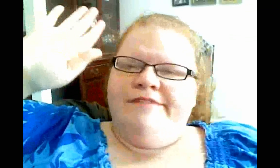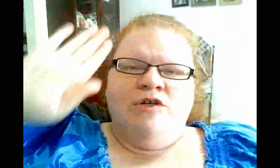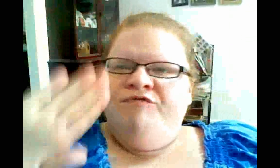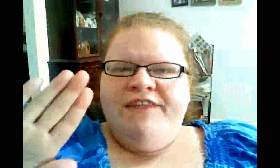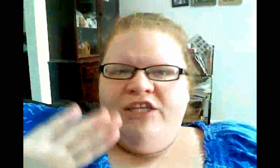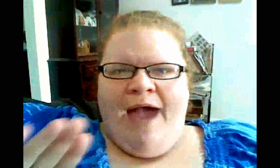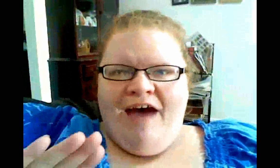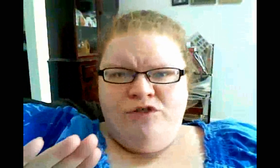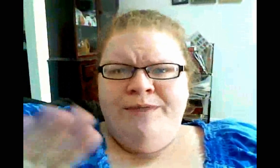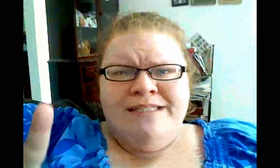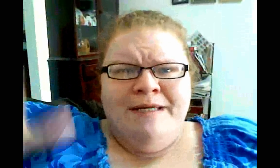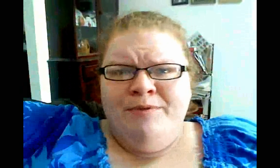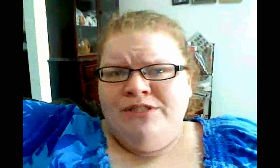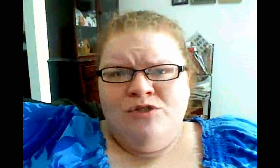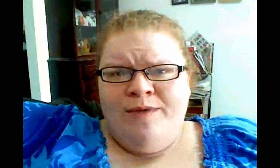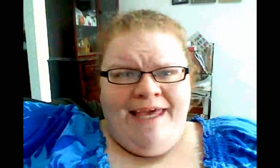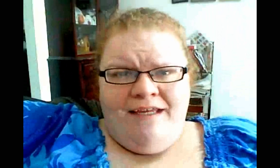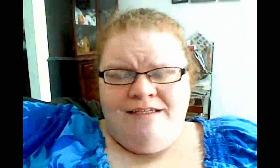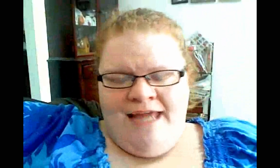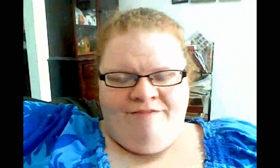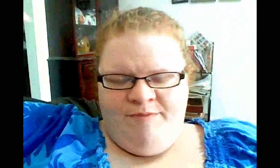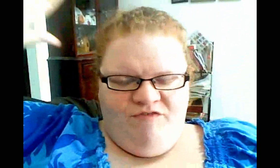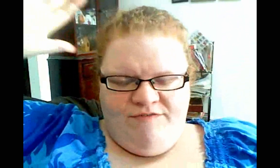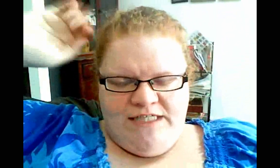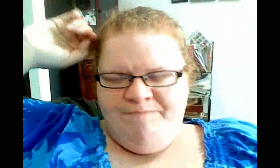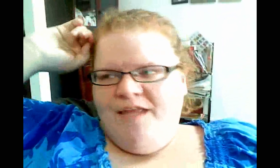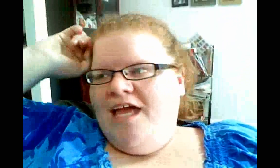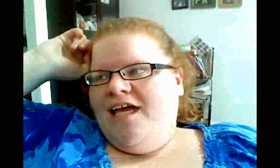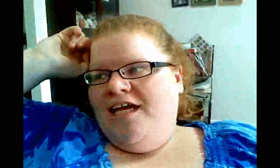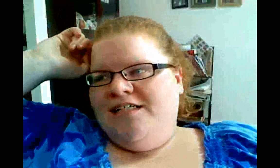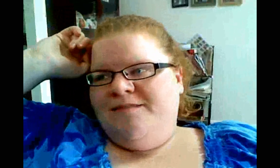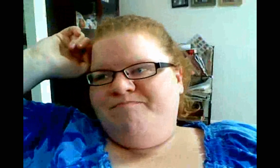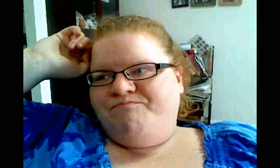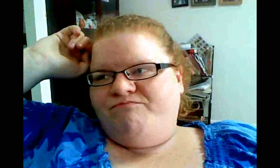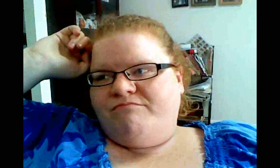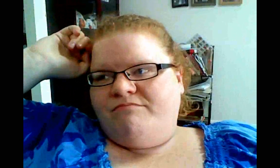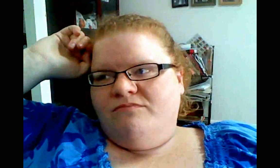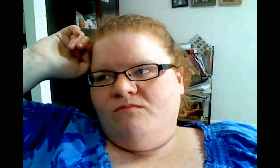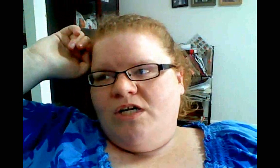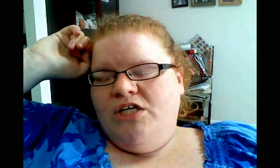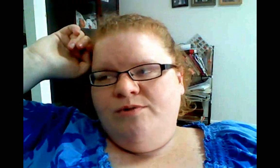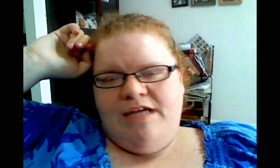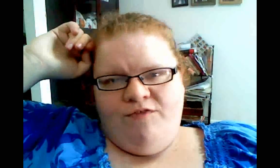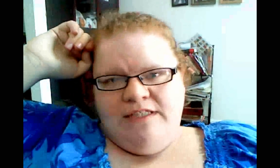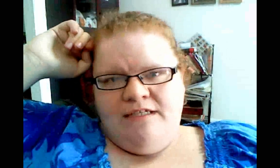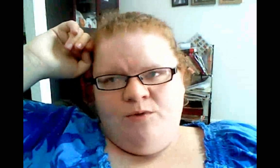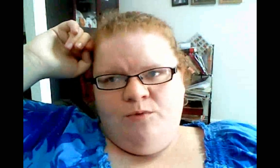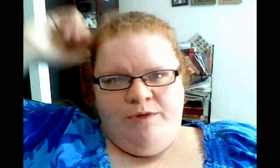don't feel like you have to. Read as many books as you can. It doesn't have to be 50. And, you know, definitely read